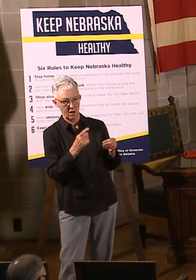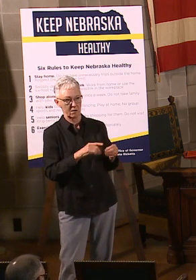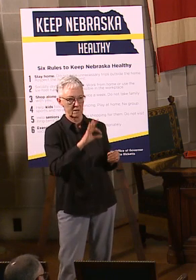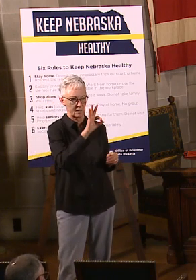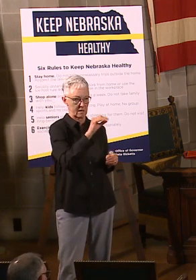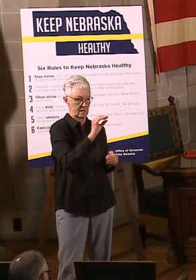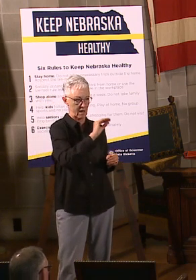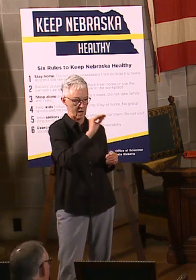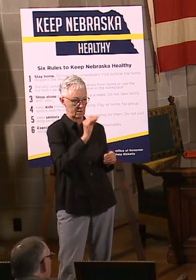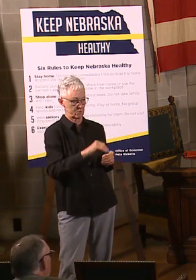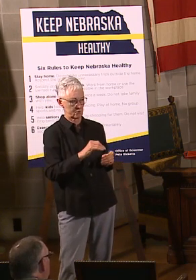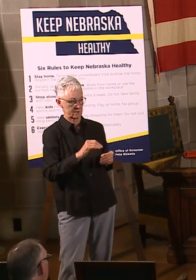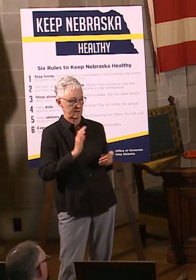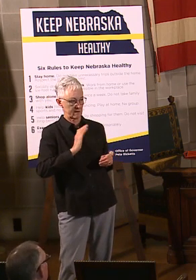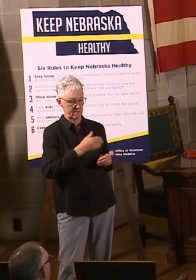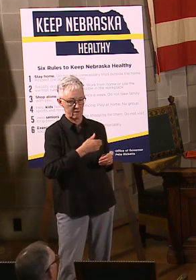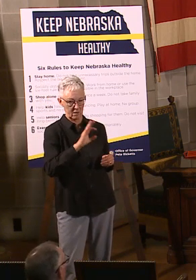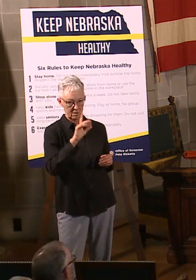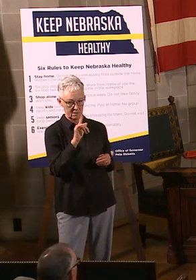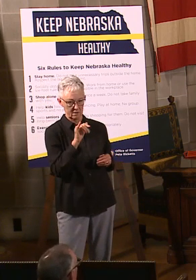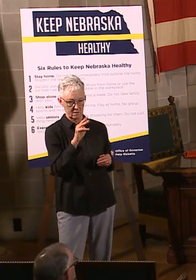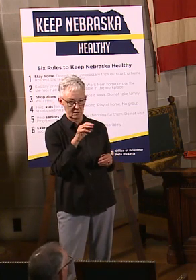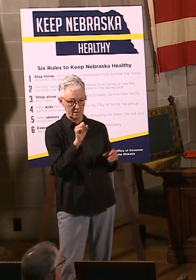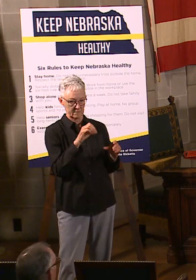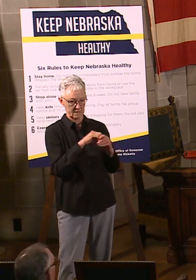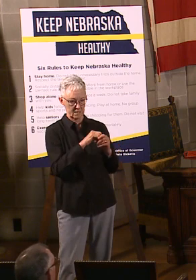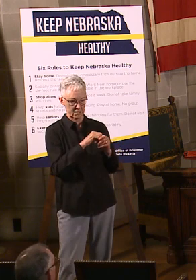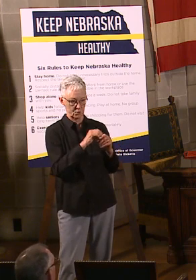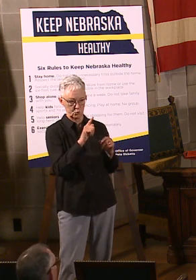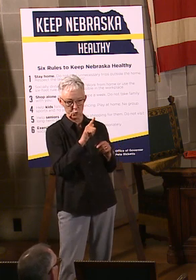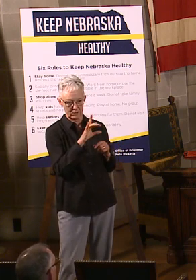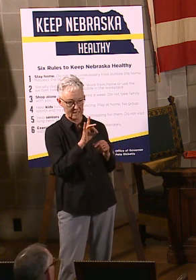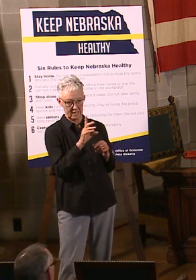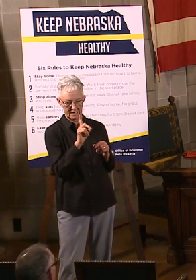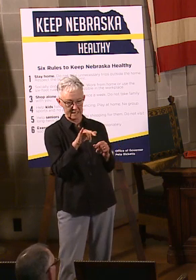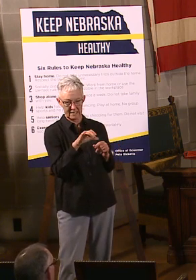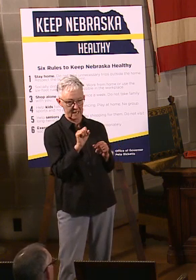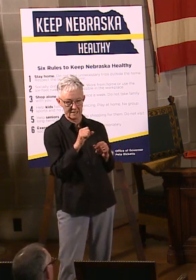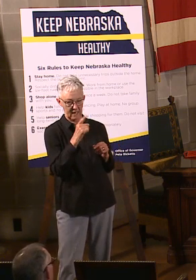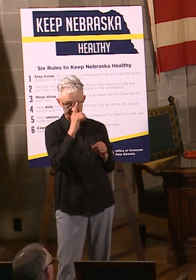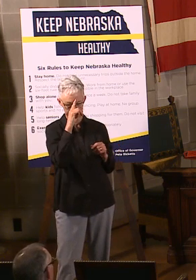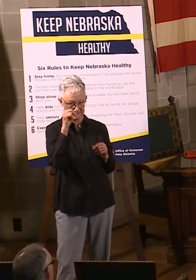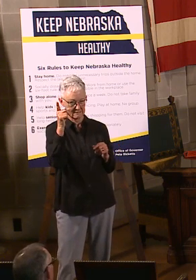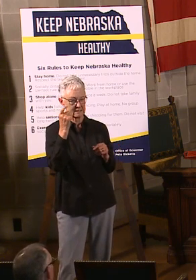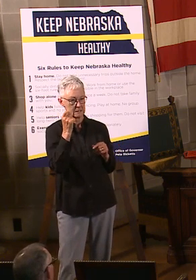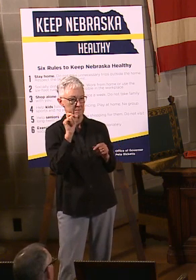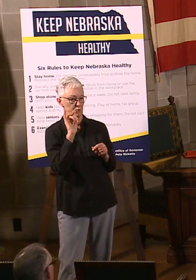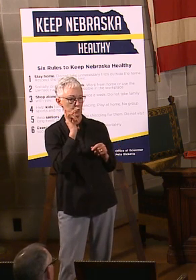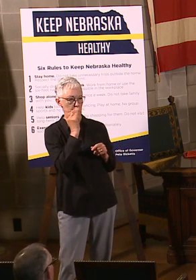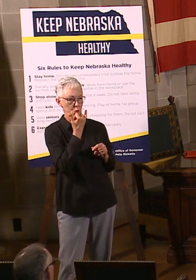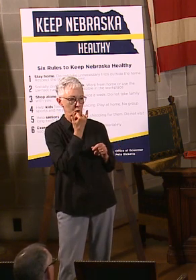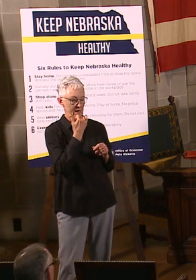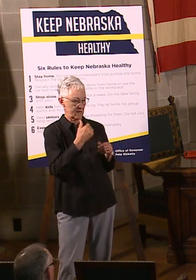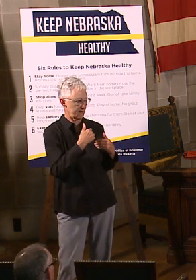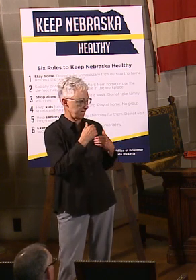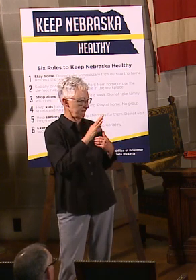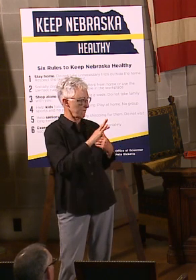% within 28 days. I think that's a little skewed because there's 4